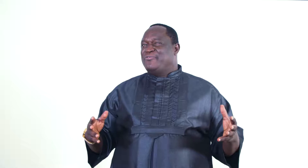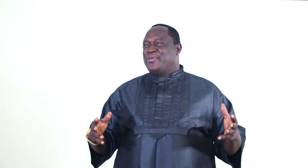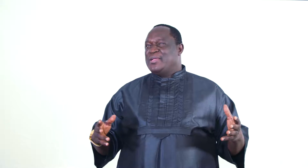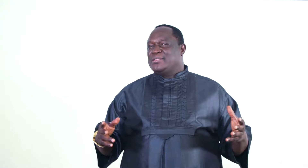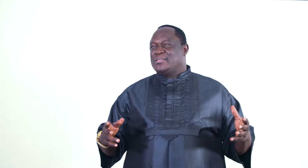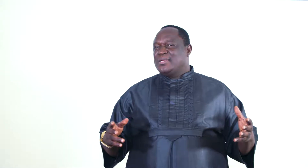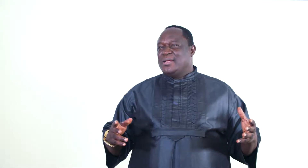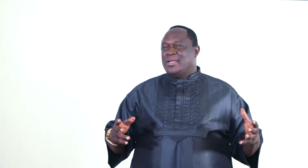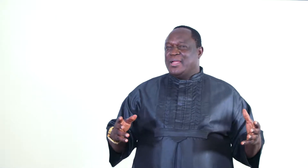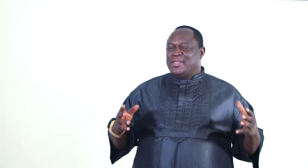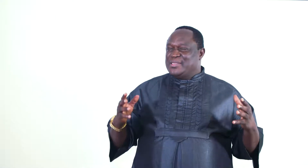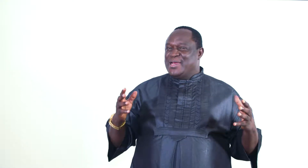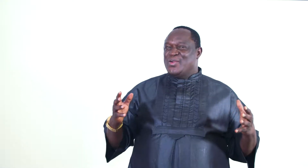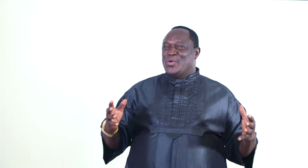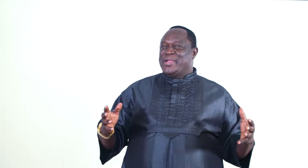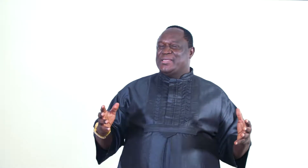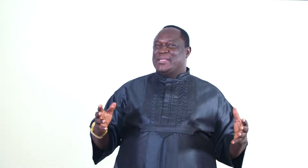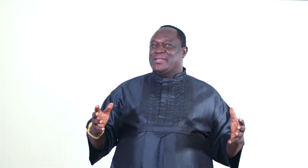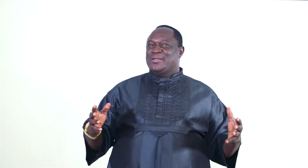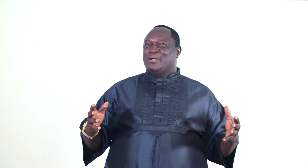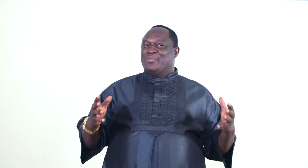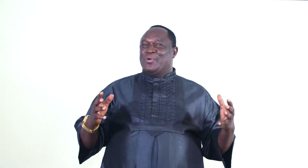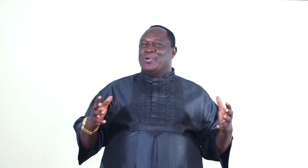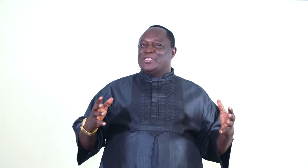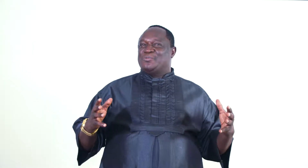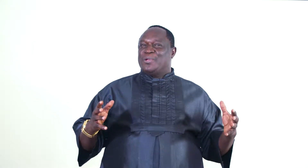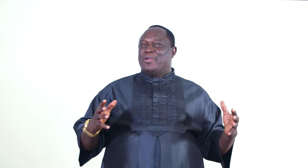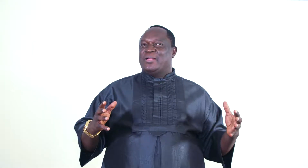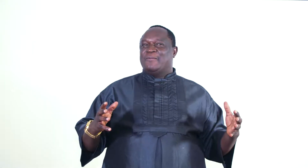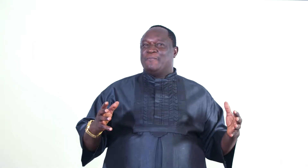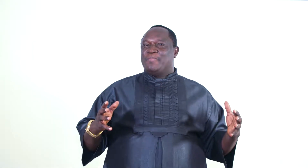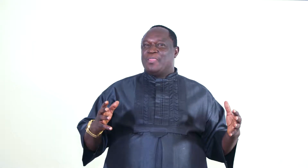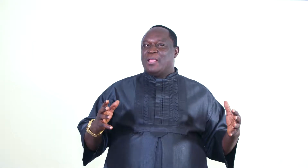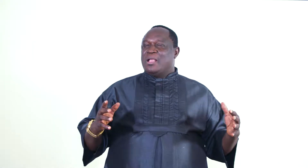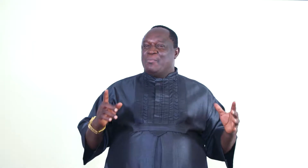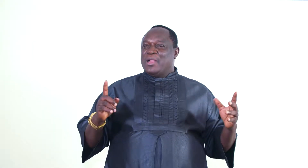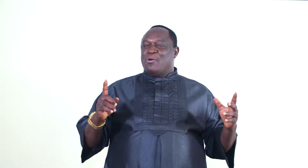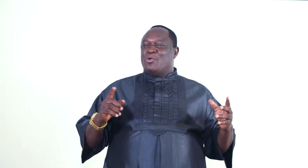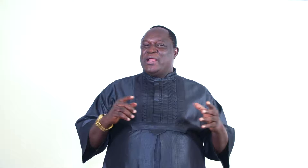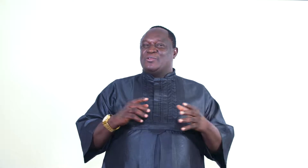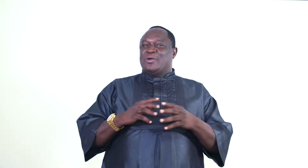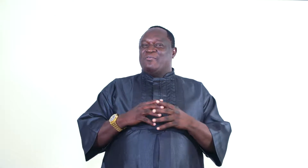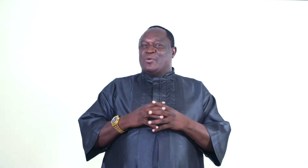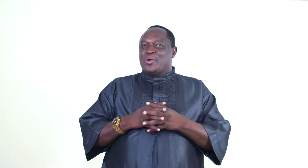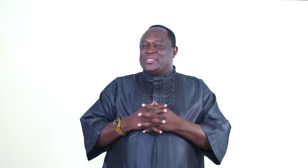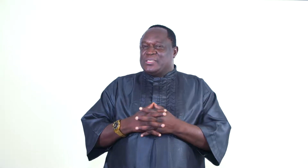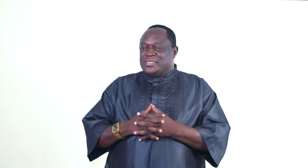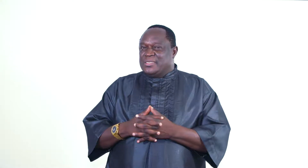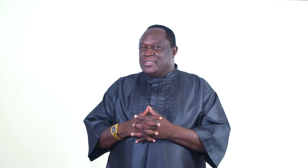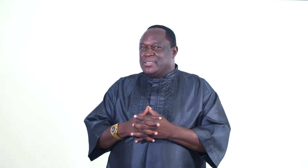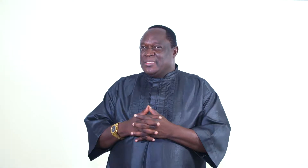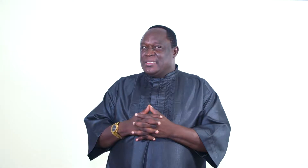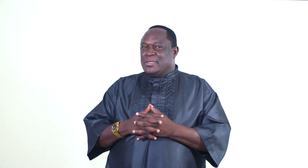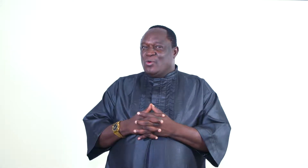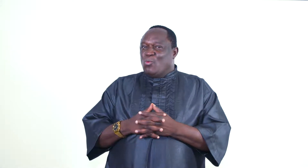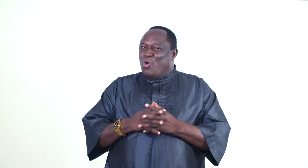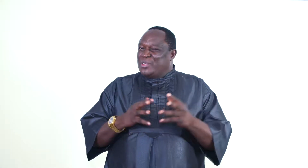difference? It is the anointing of the Holy Spirit. But I would like to have a question. What